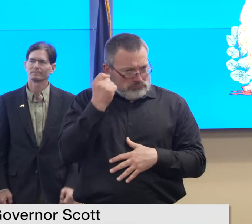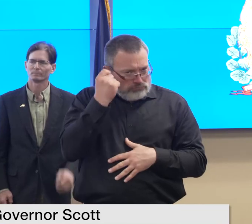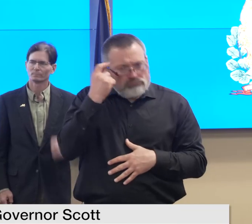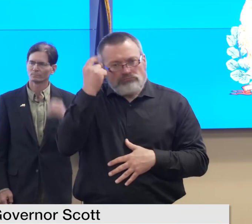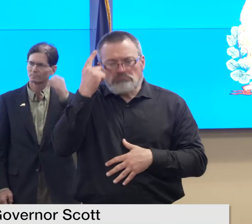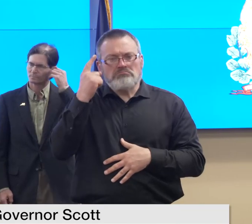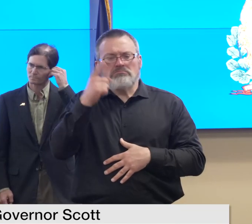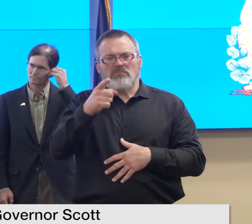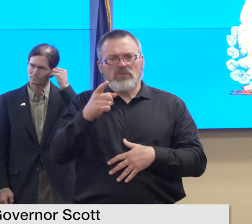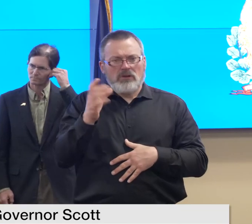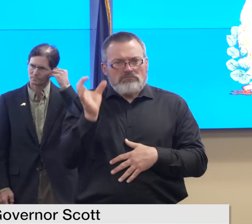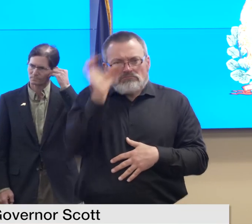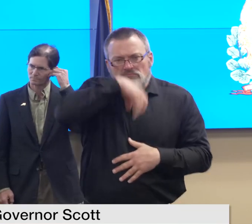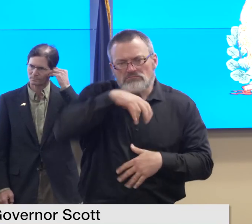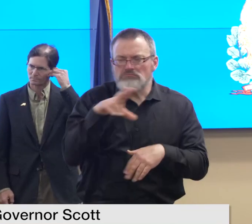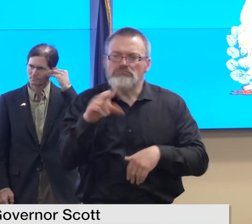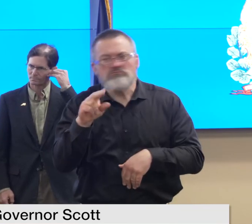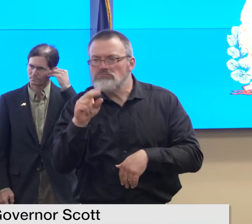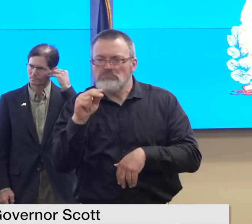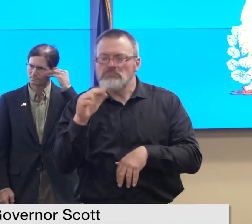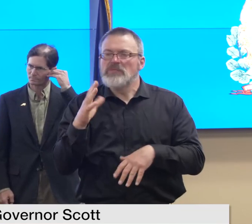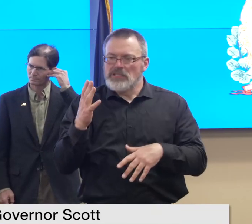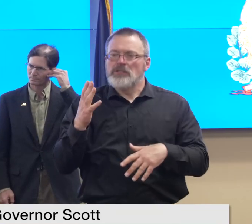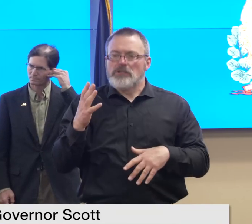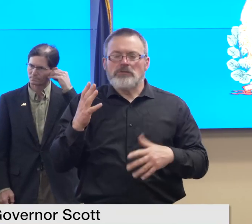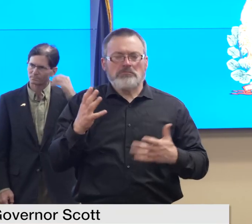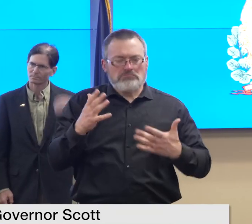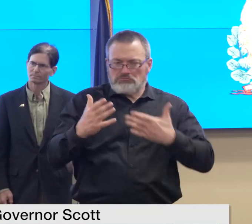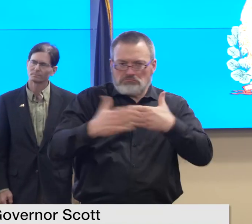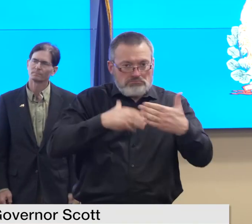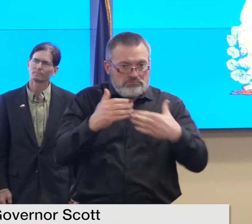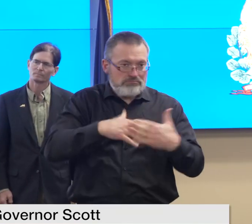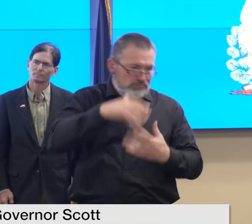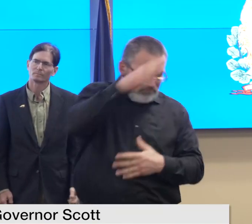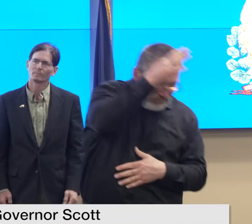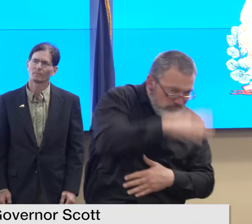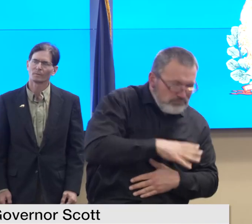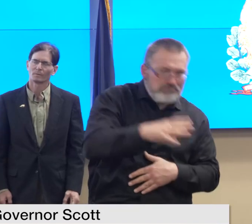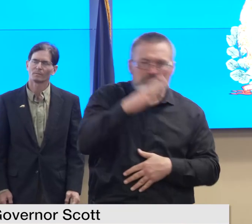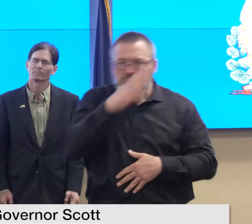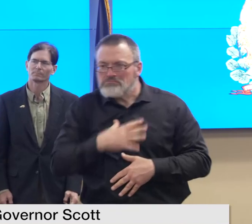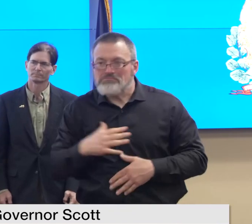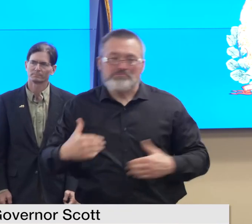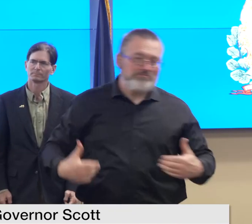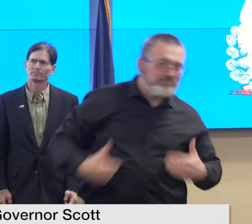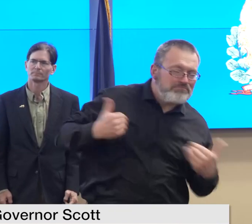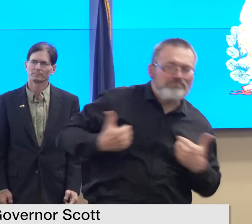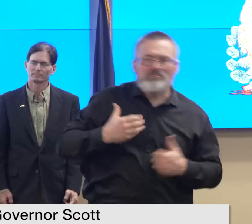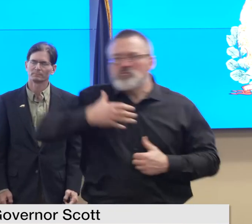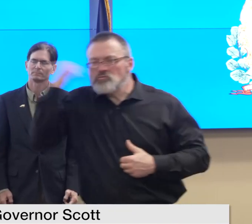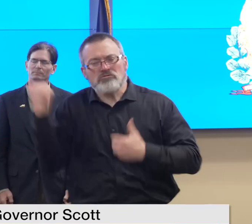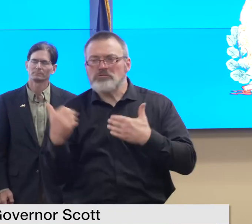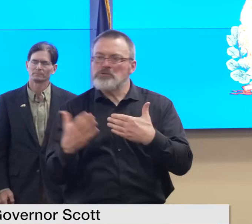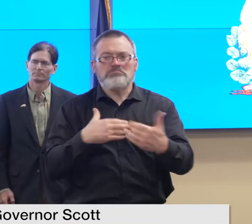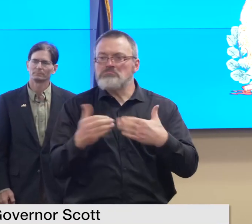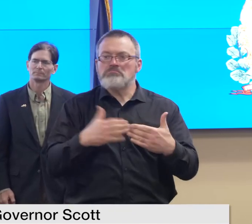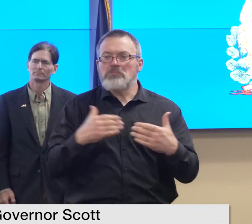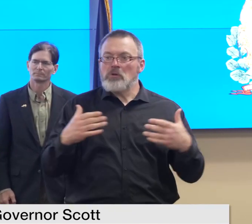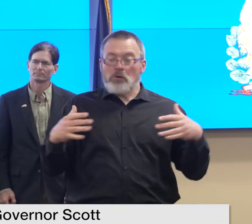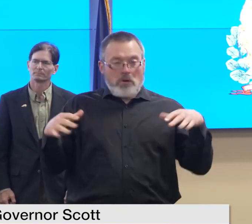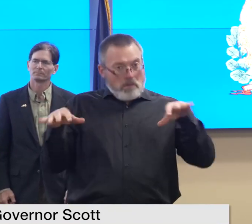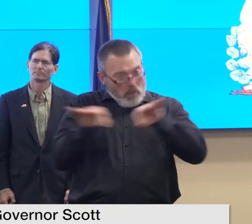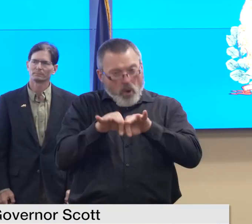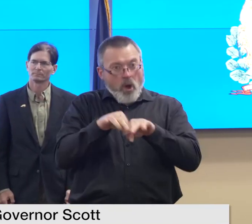no matter who you are or what pressures you face there is help available if you want to talk to someone or be connected to